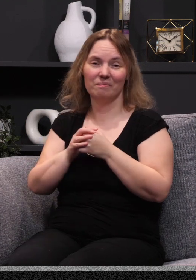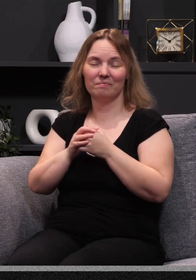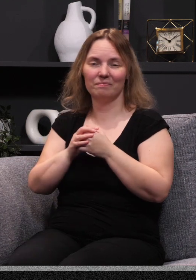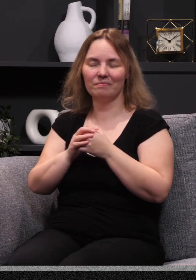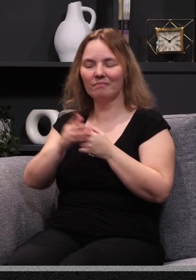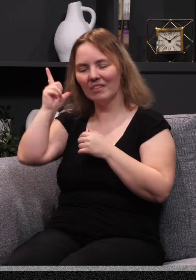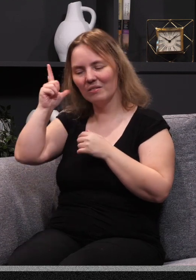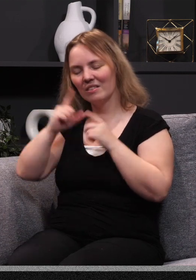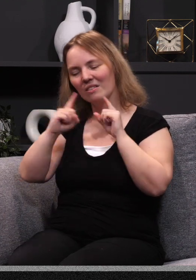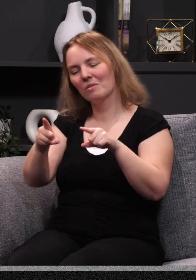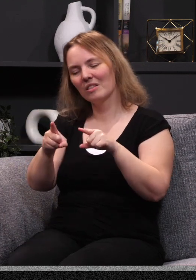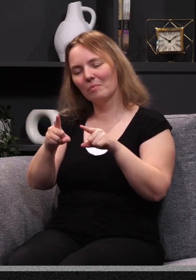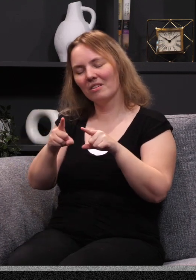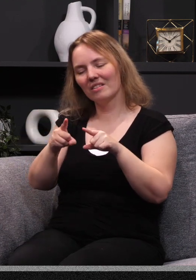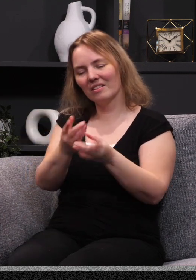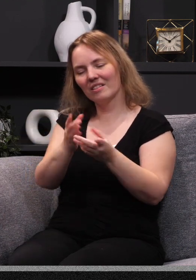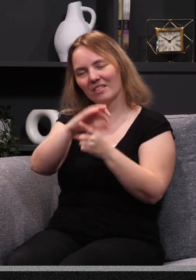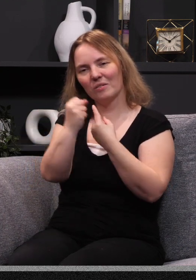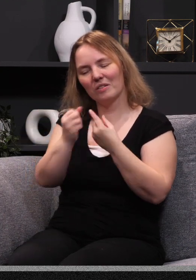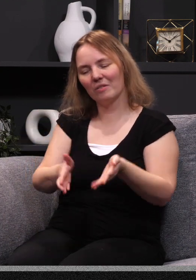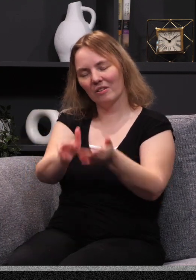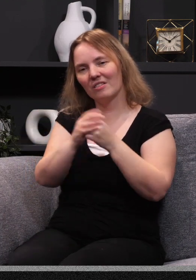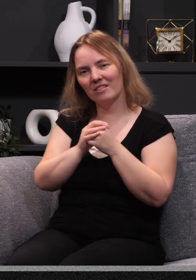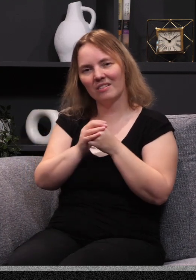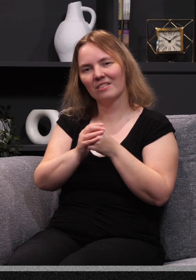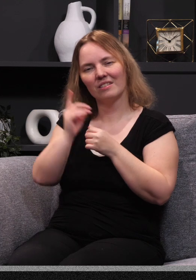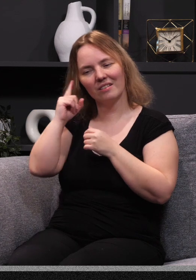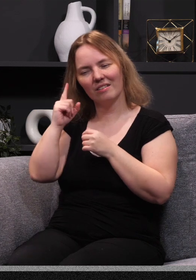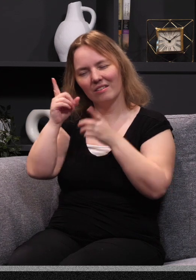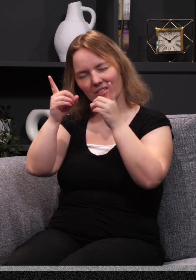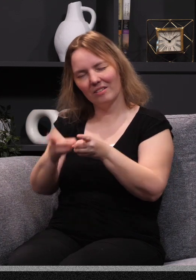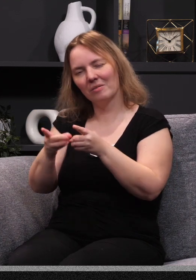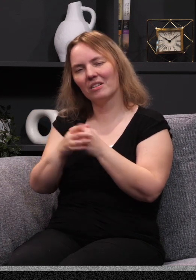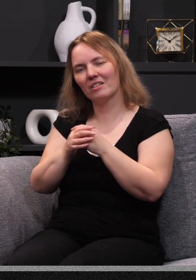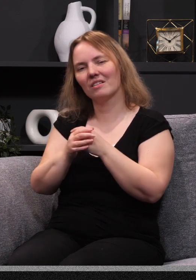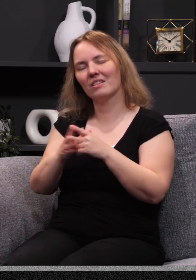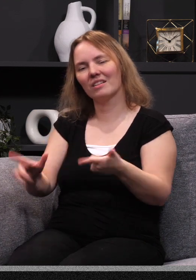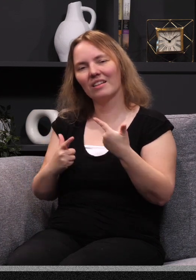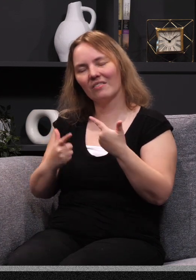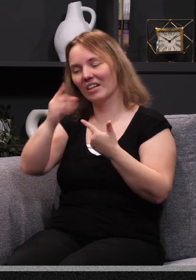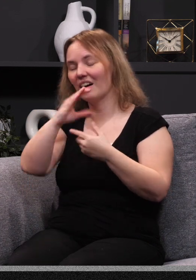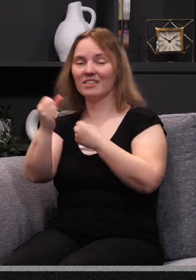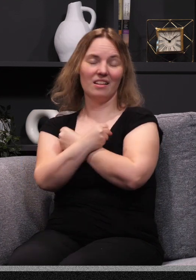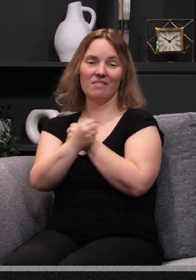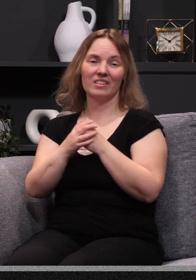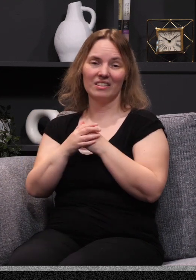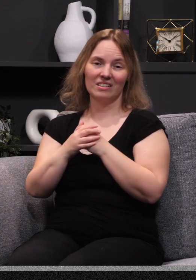refreshing to hear. But as we listened to her response to this situation, we were so encouraged to hear her determination to actually live